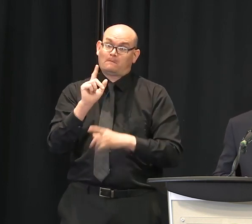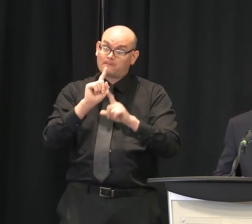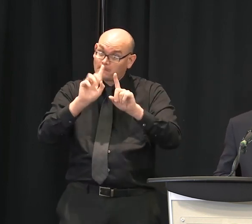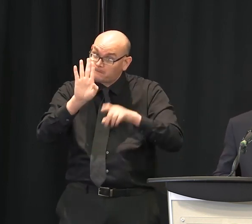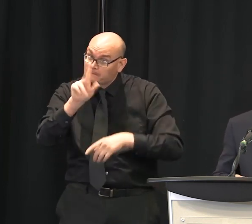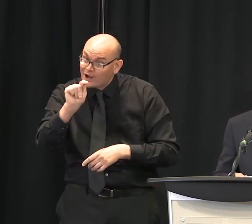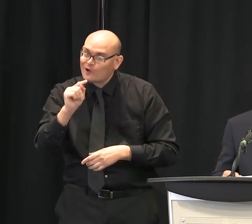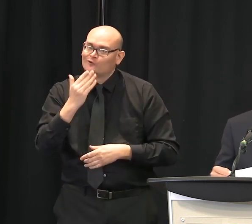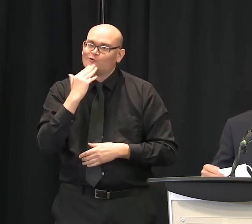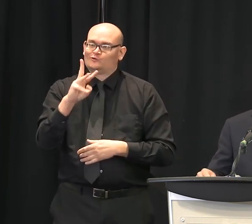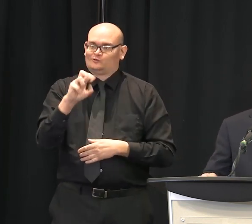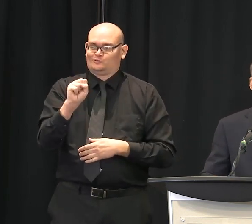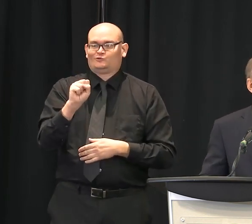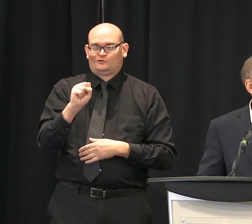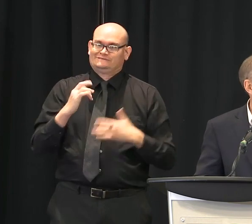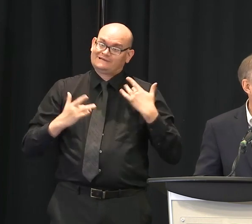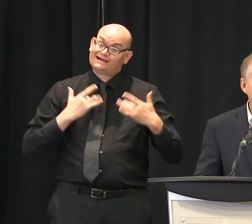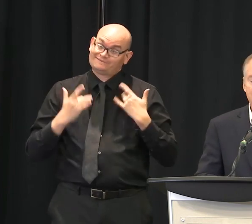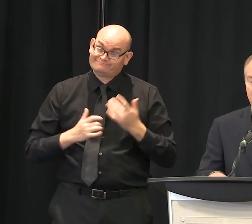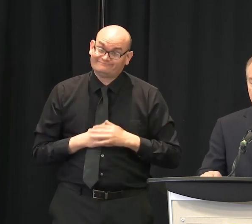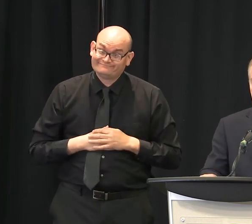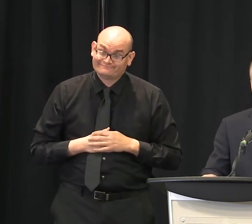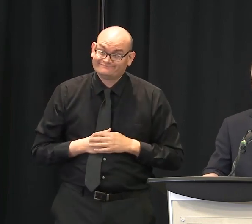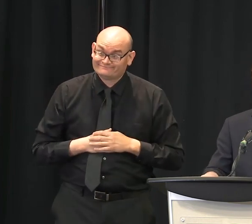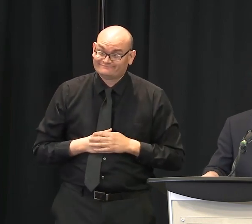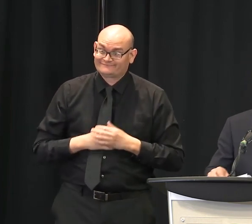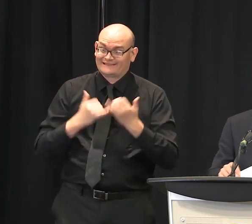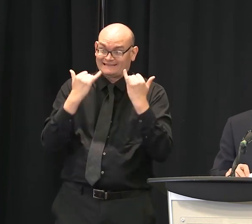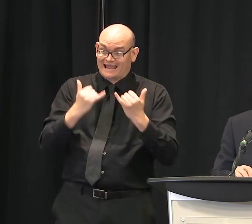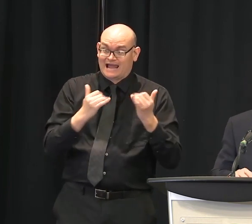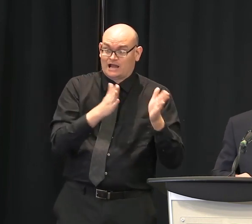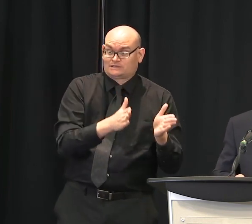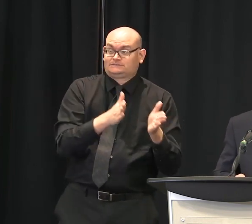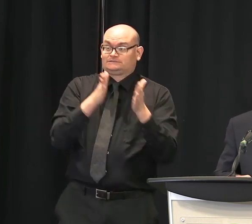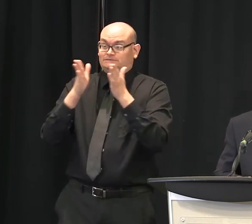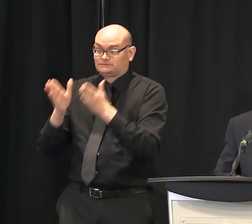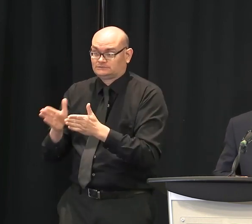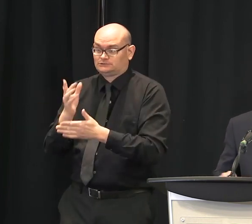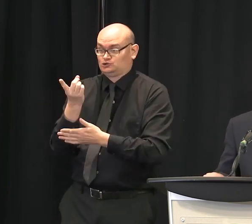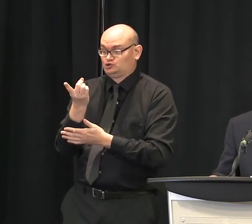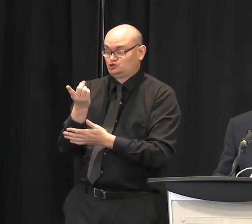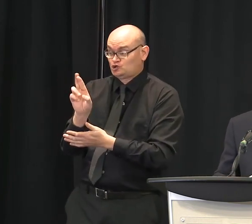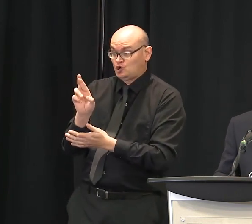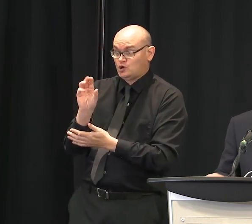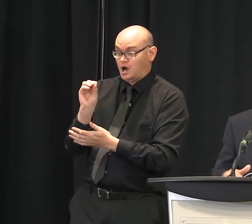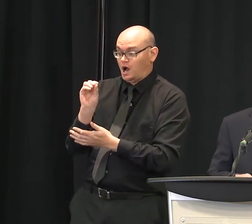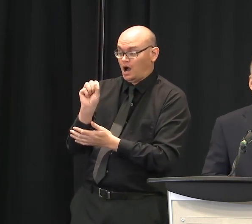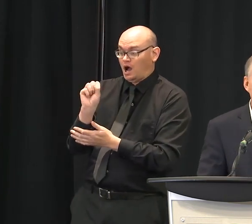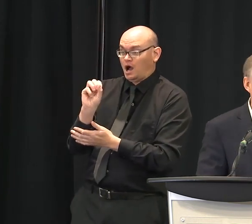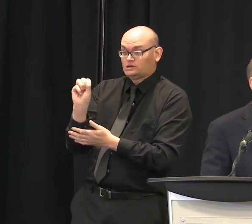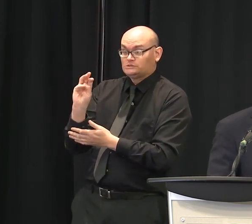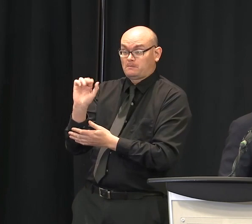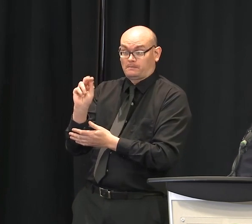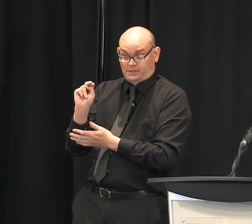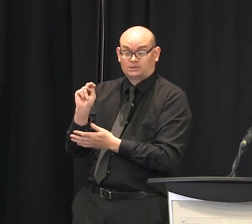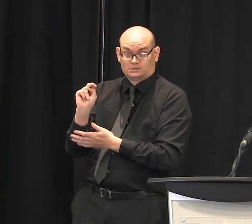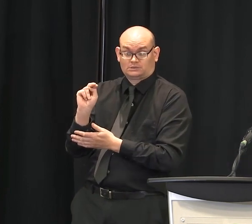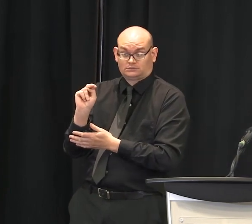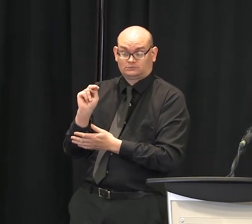Osmond of PRISMA, who's always with us, and we appreciate that, Dr. Osmond, to give us the latest information on what we're seeing in Greenville. Thank you.